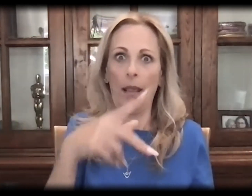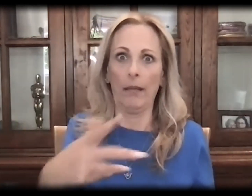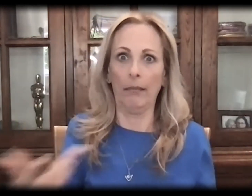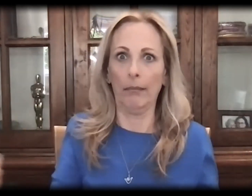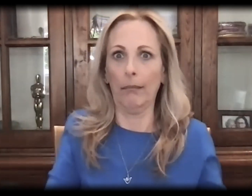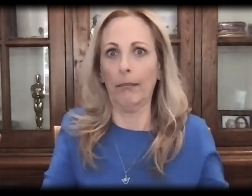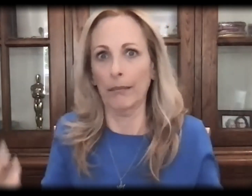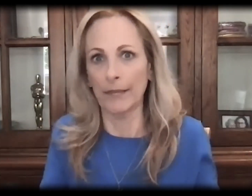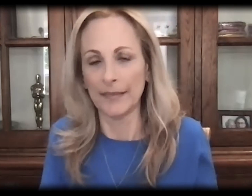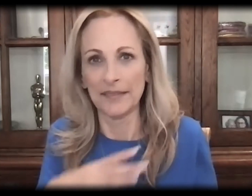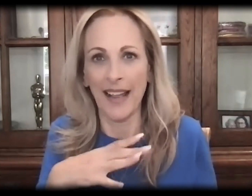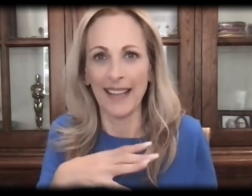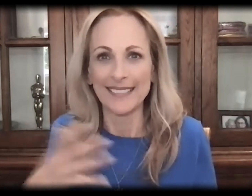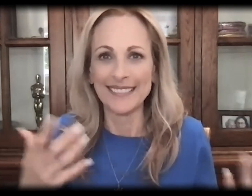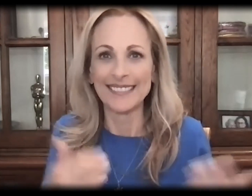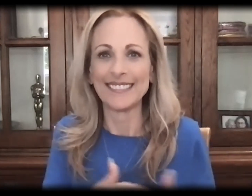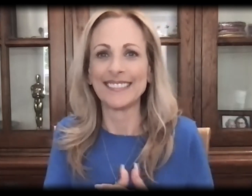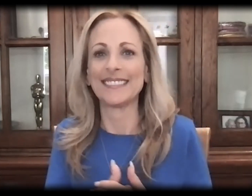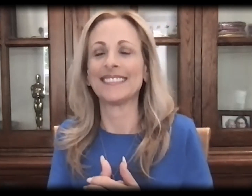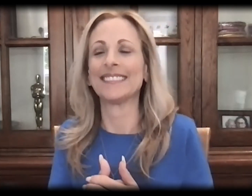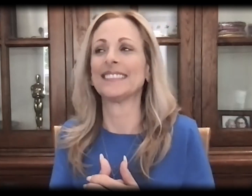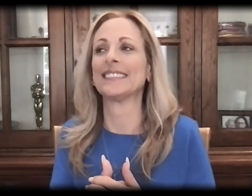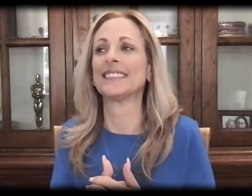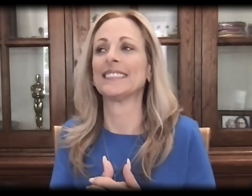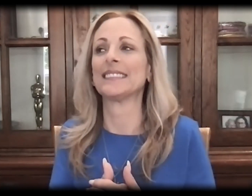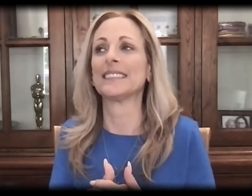gosh, okay, fine. Why not? I mean, hmm?